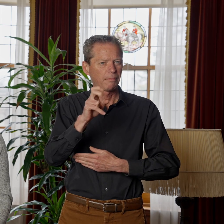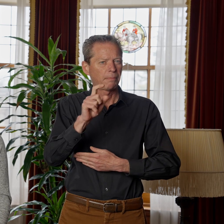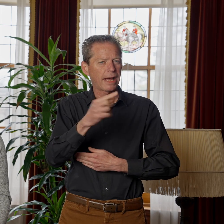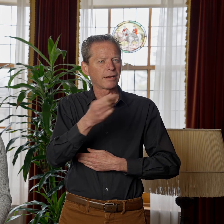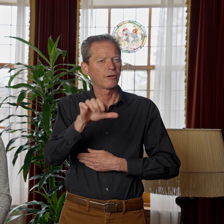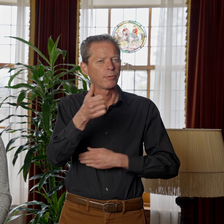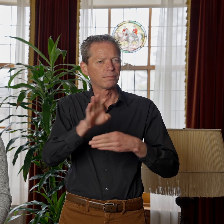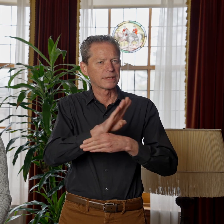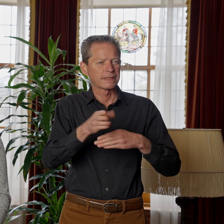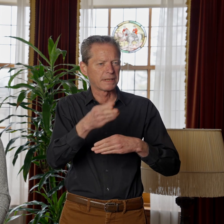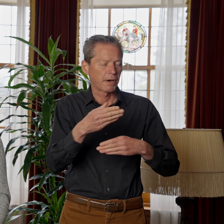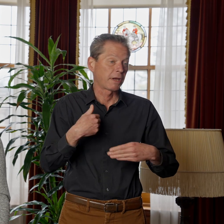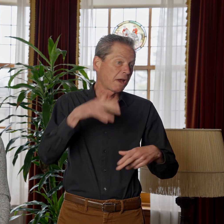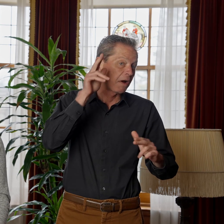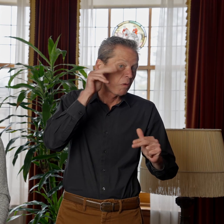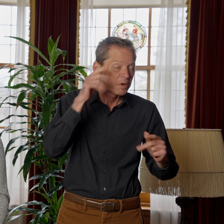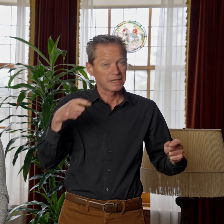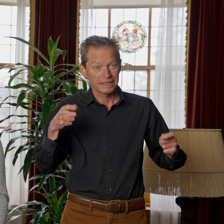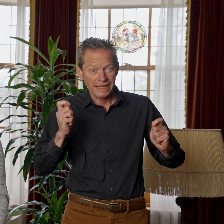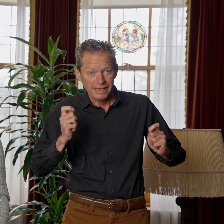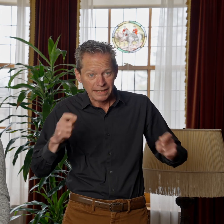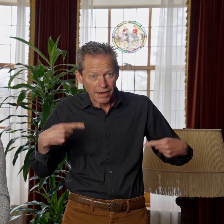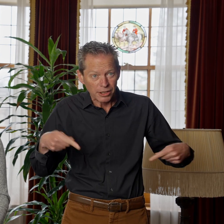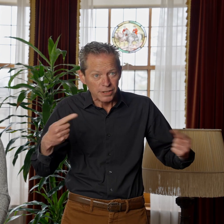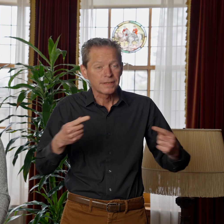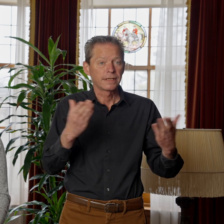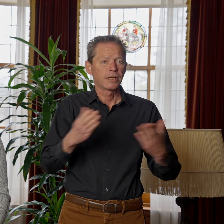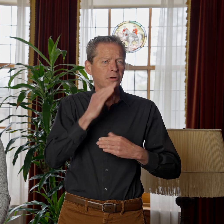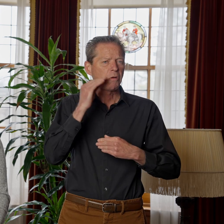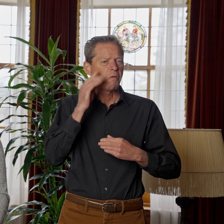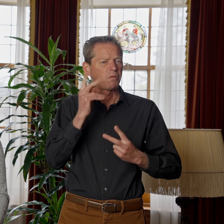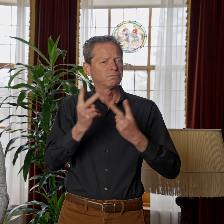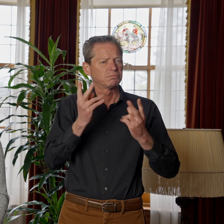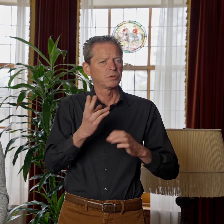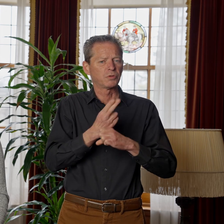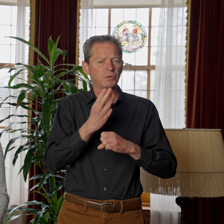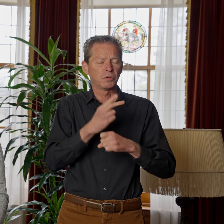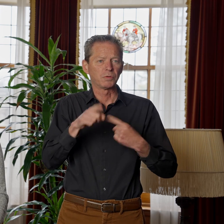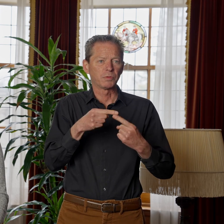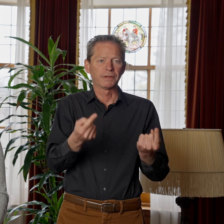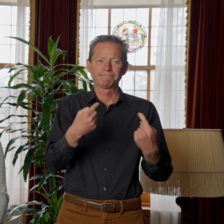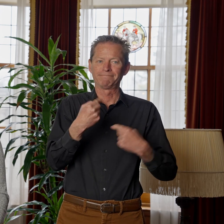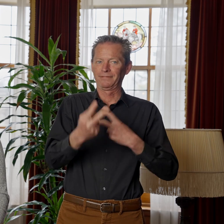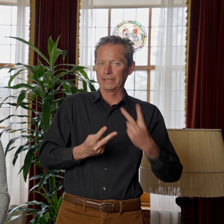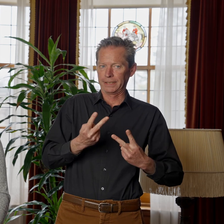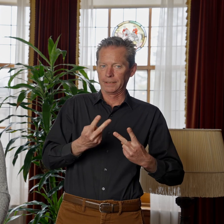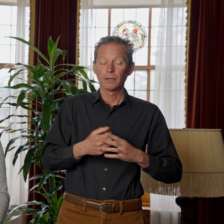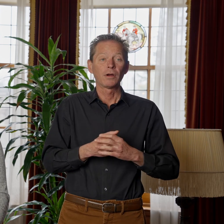horses and carriages here at his home for his visitors to use when they were in town. And of course the Erie canal